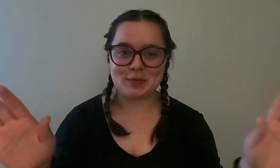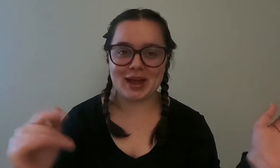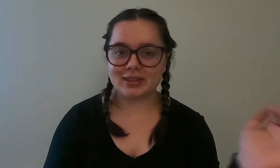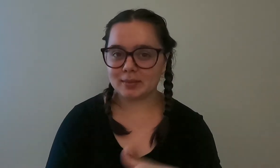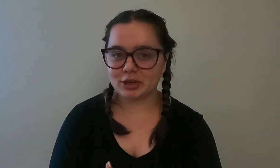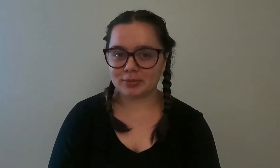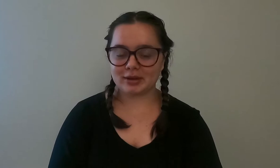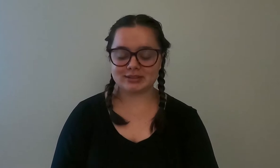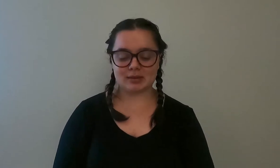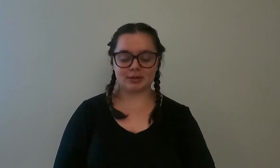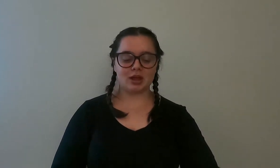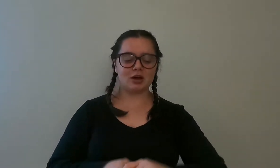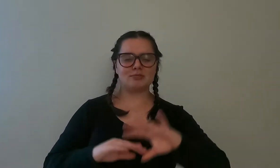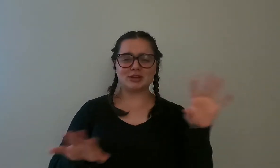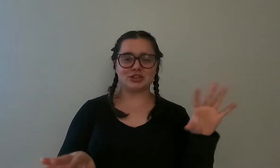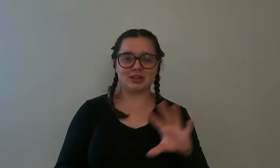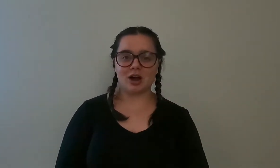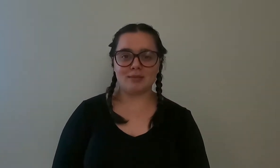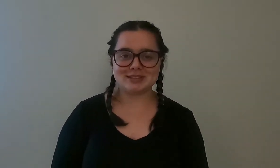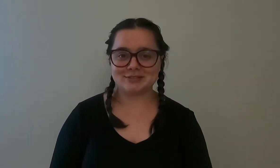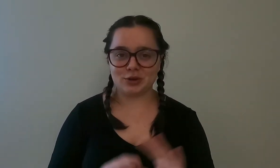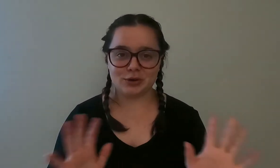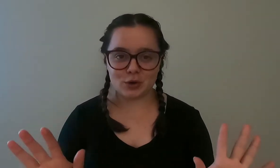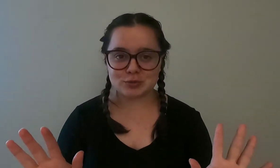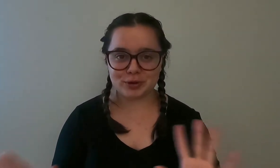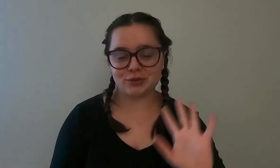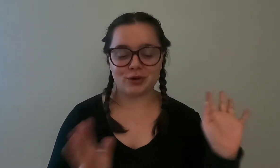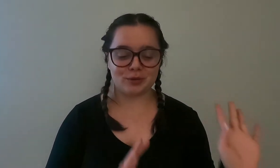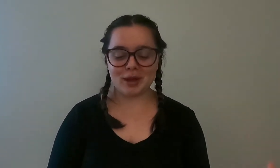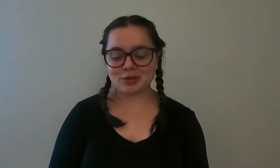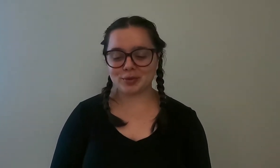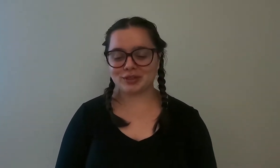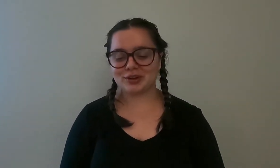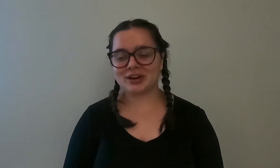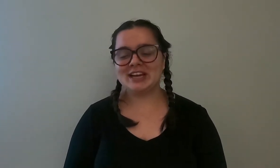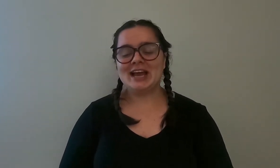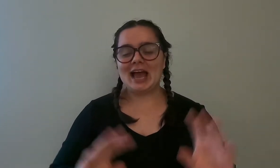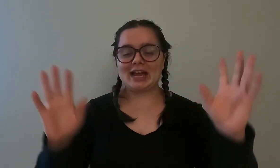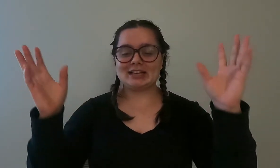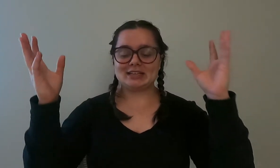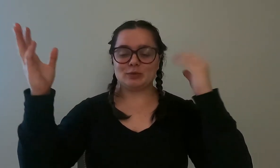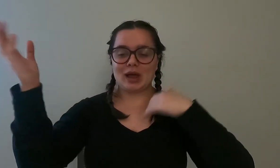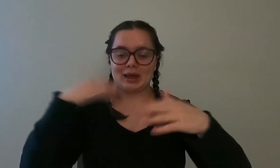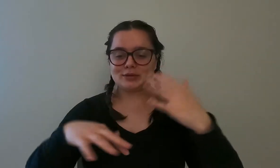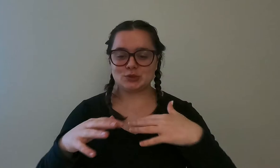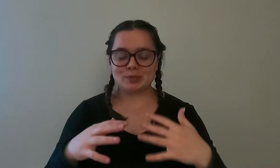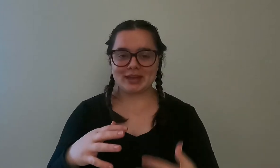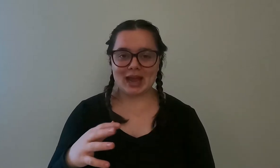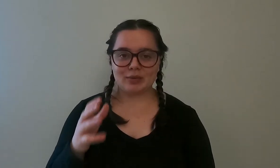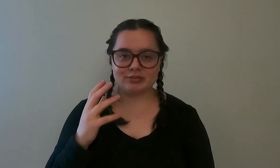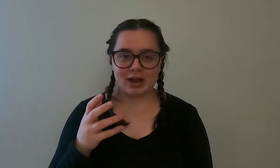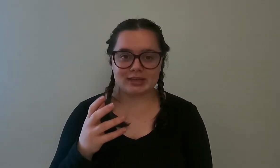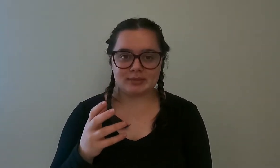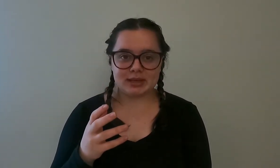way let me know about down below mention it in the comments if you're a nose breather or a mouth breather and while i was swimming i would find me